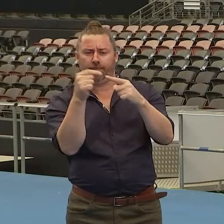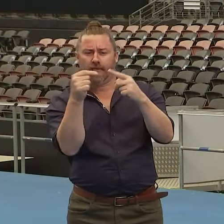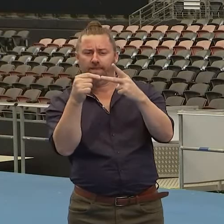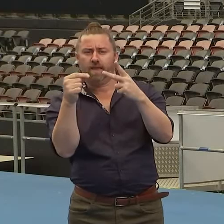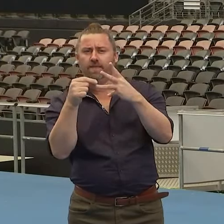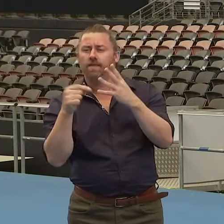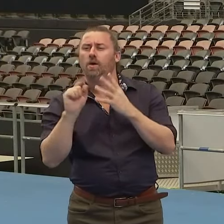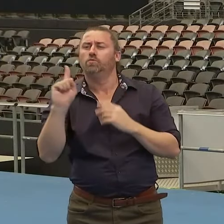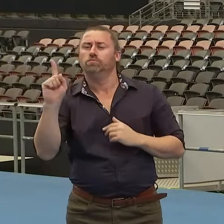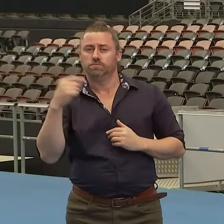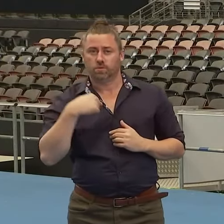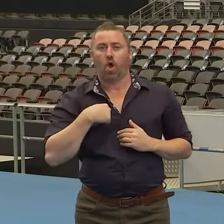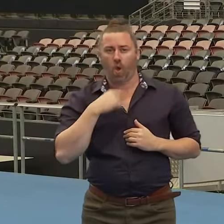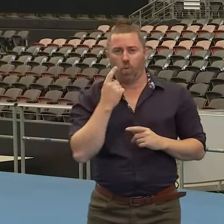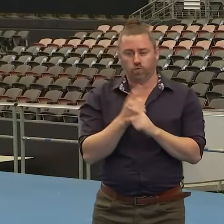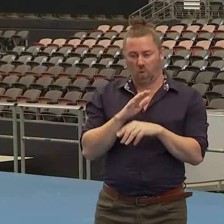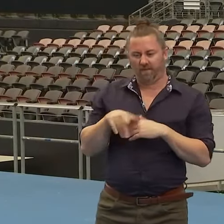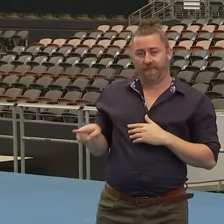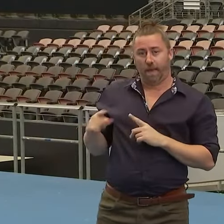will give careful consideration to.